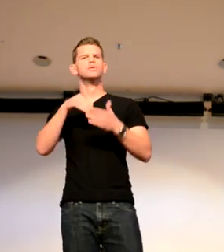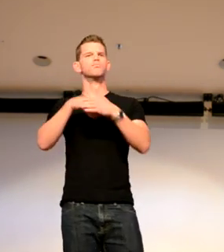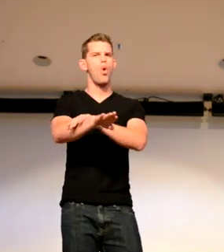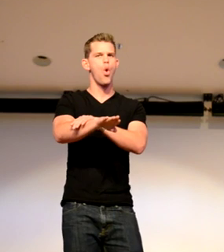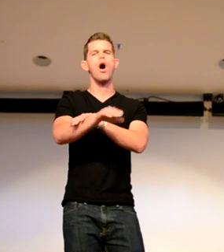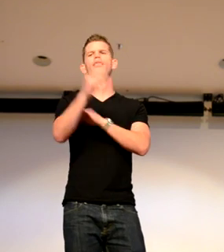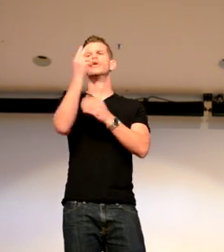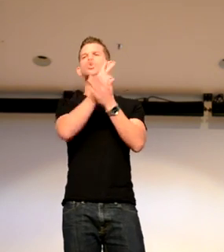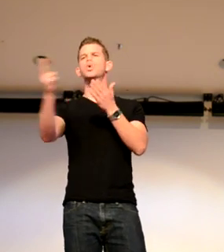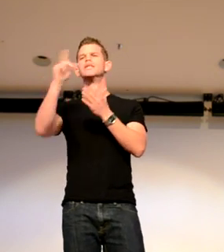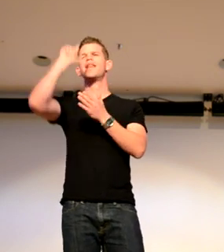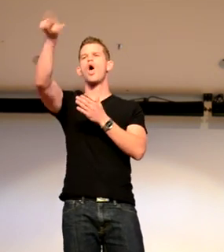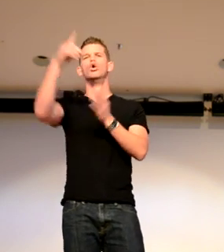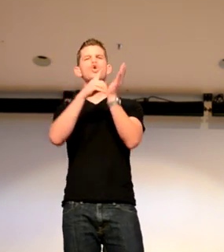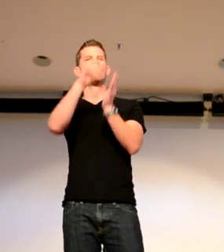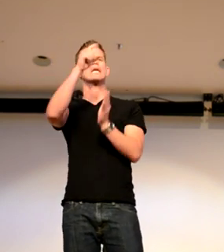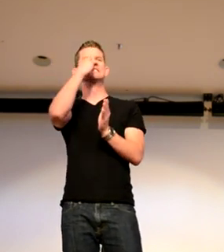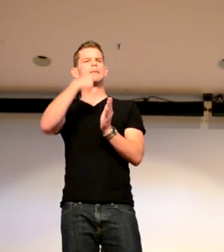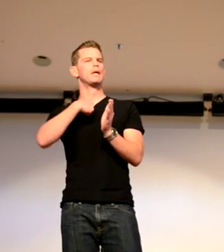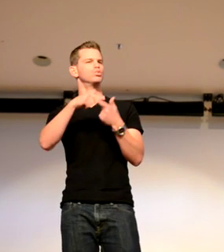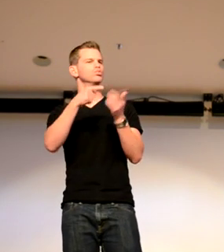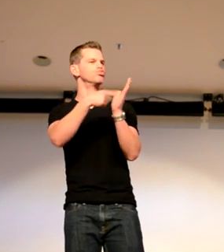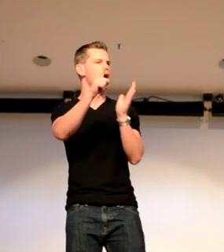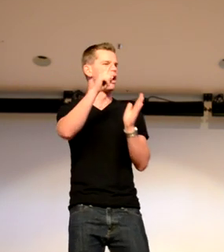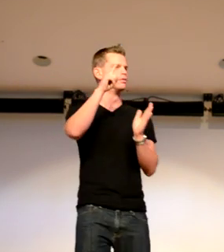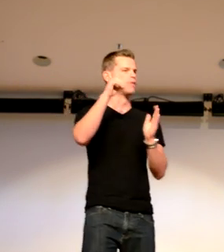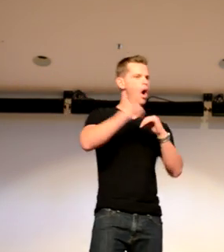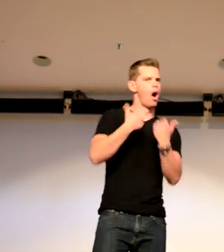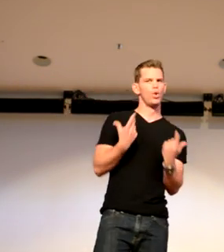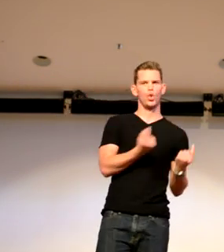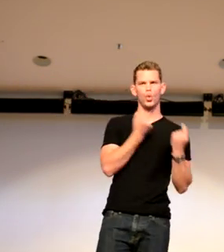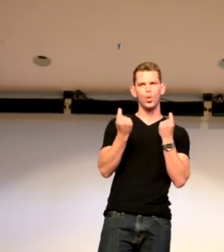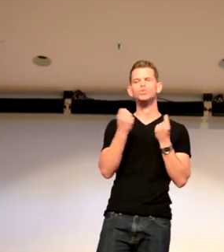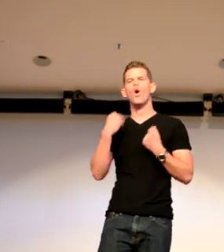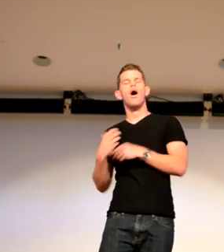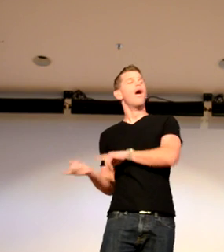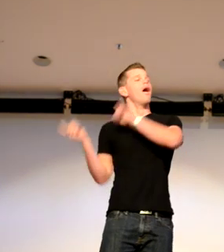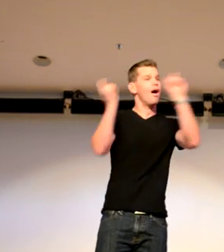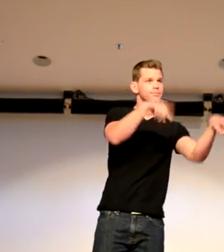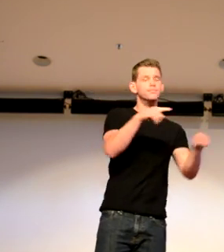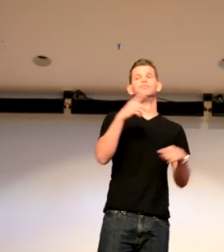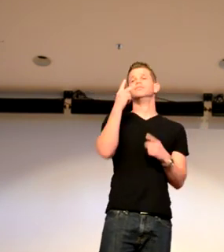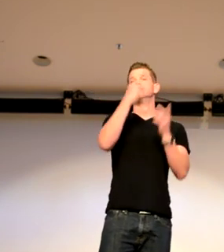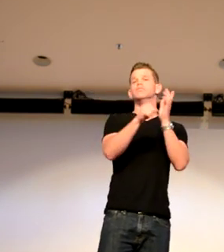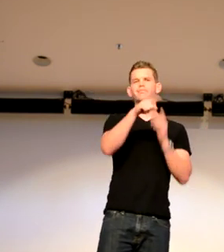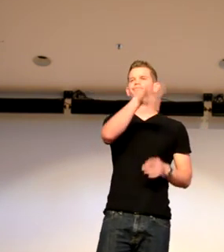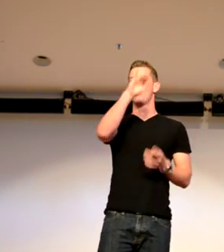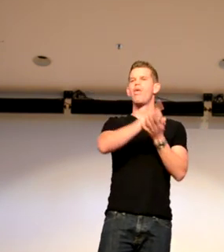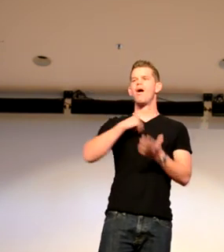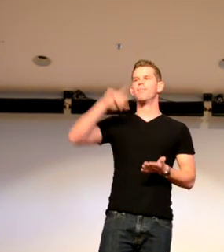that I was born. And then two weeks later, the doctor needed to see me to check out and see how I was doing. So I went over to see the